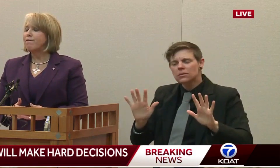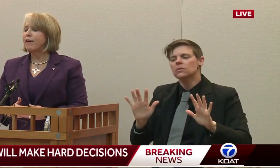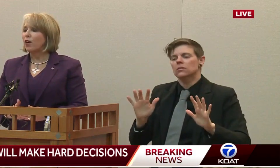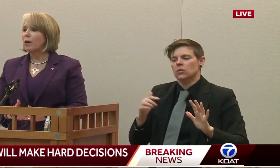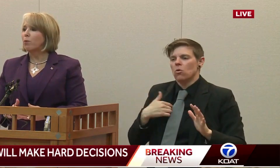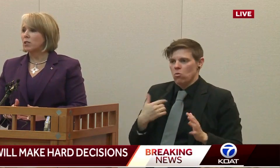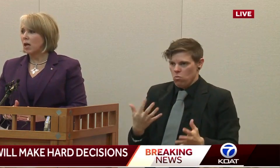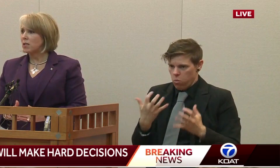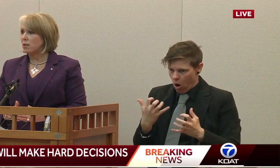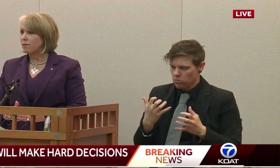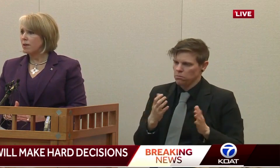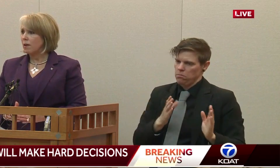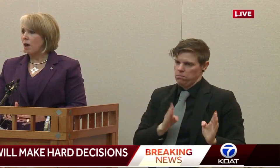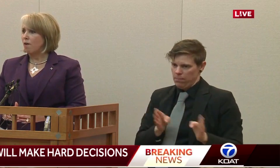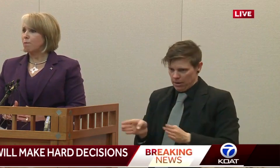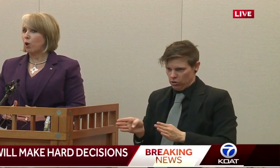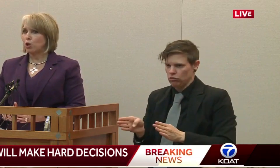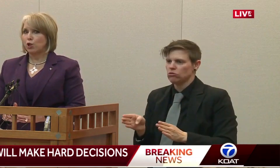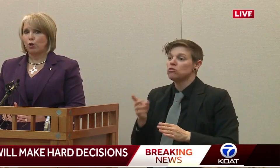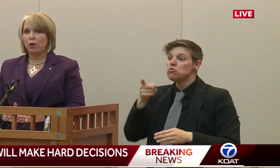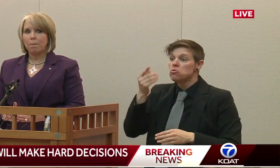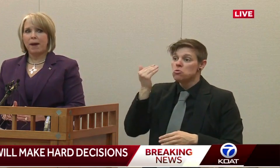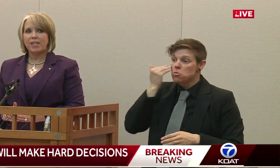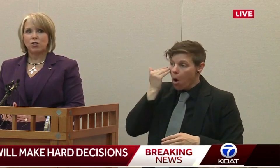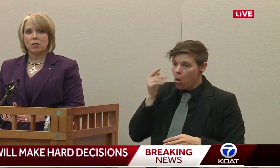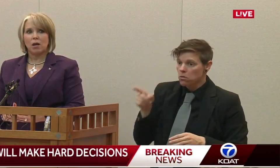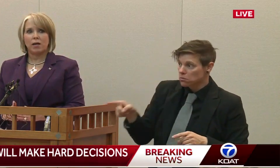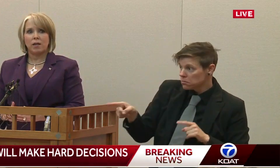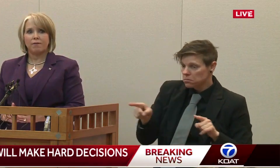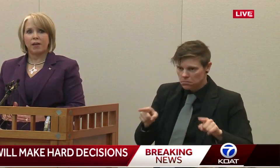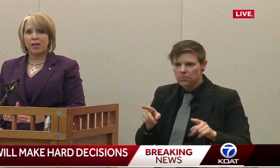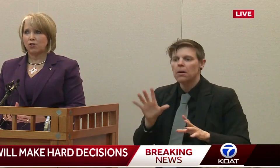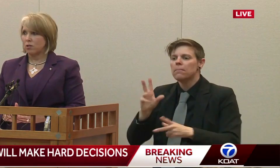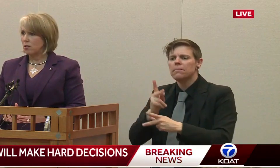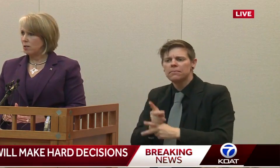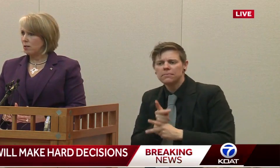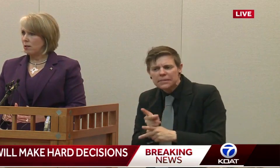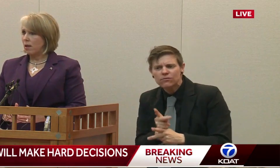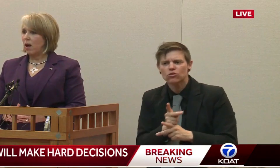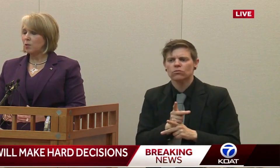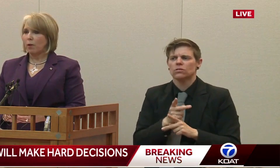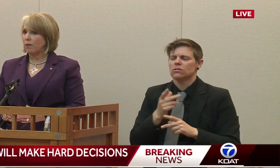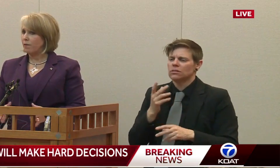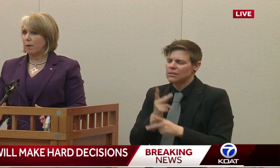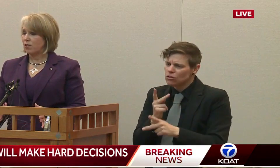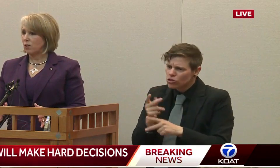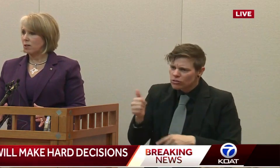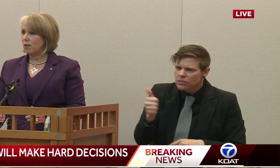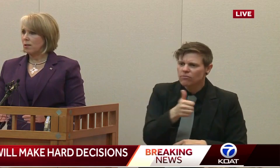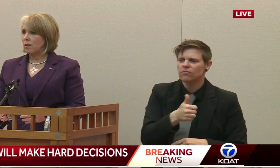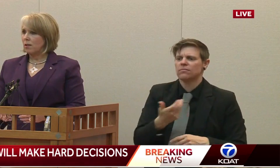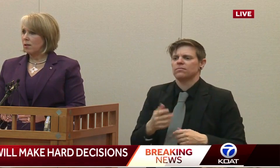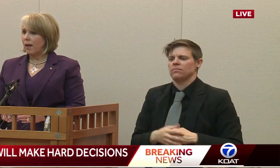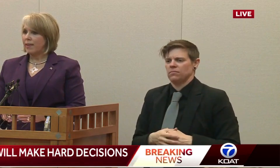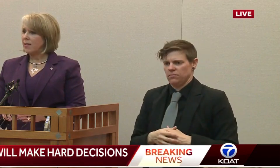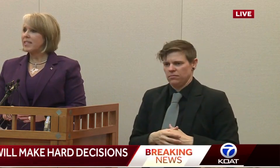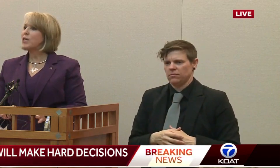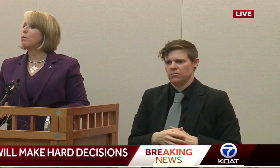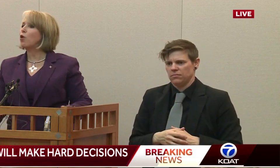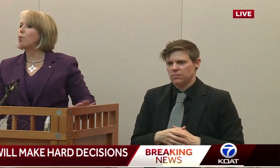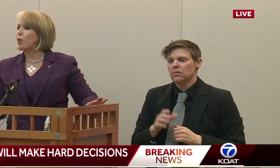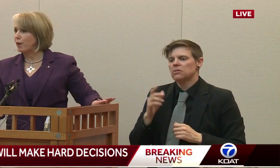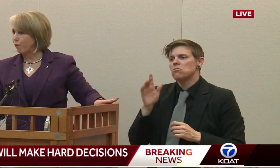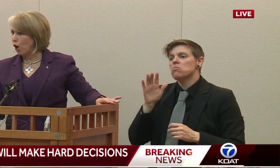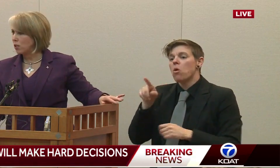very, very protective of personal patient identification and hospital information. That